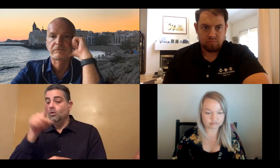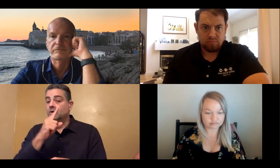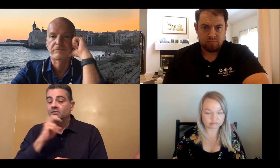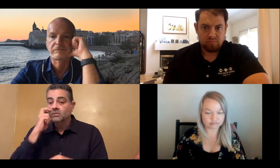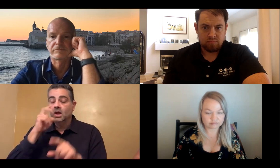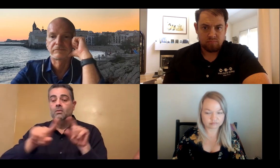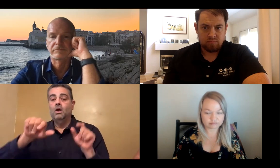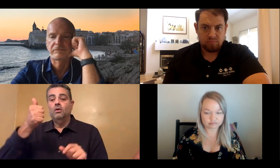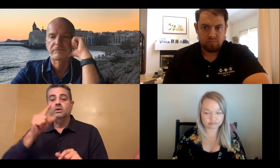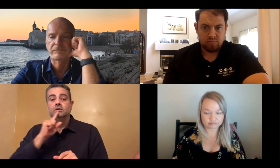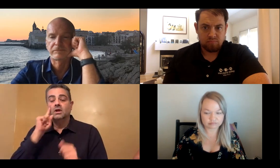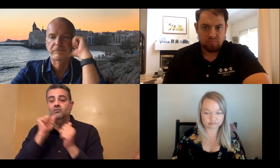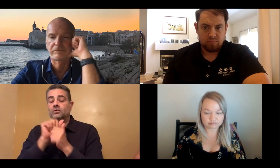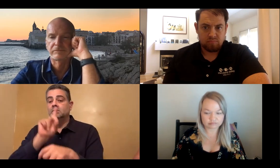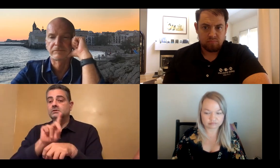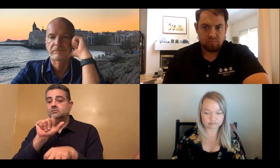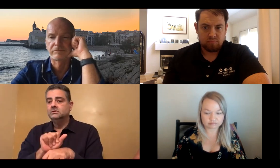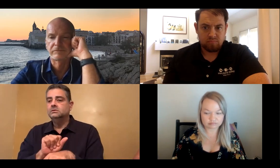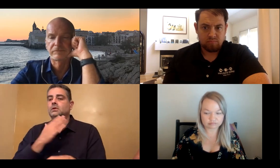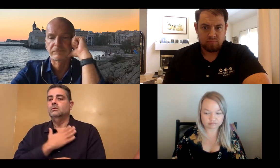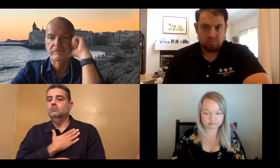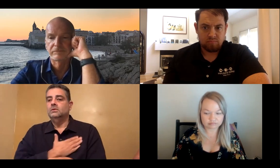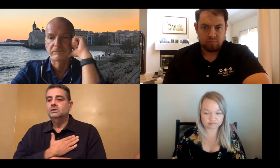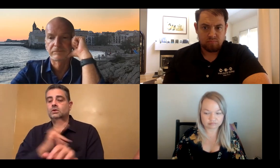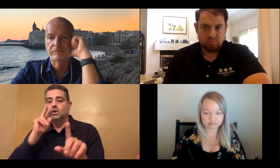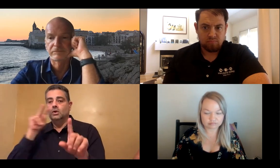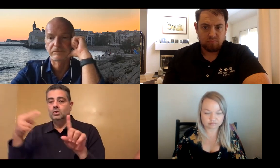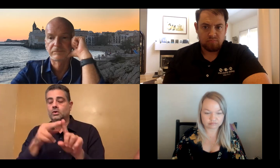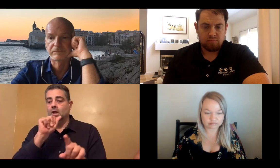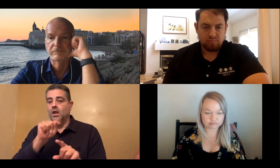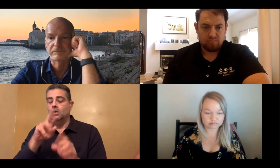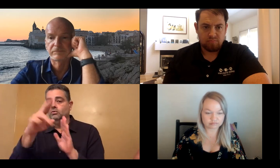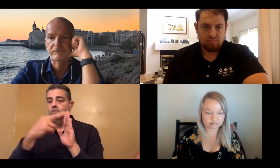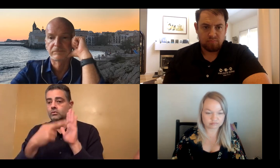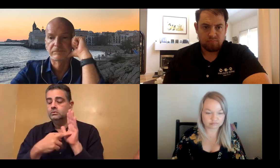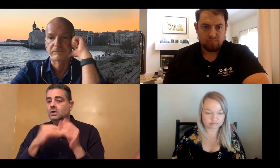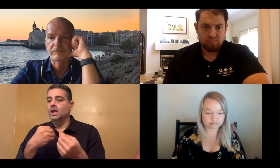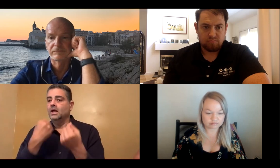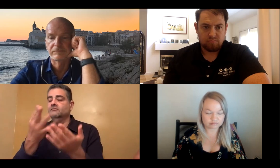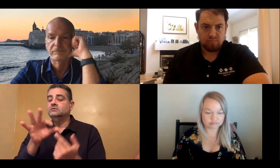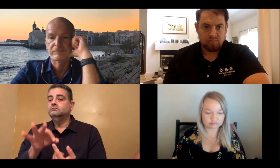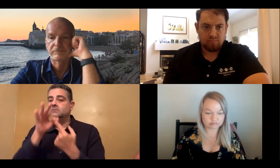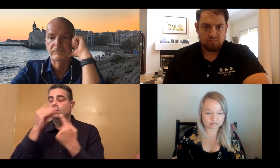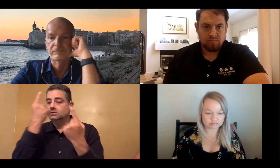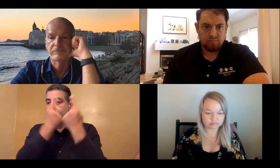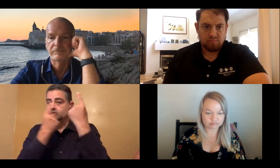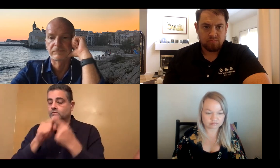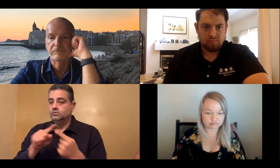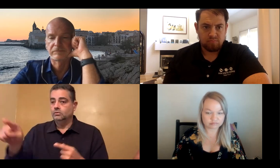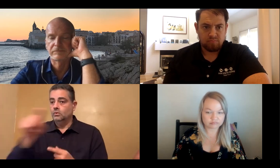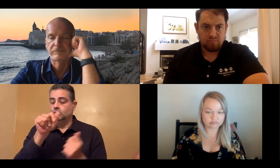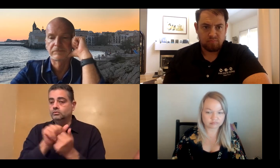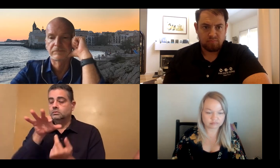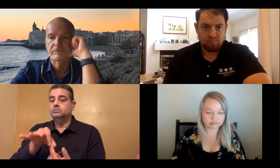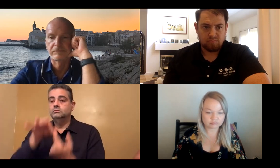state to better serve the community. Also for deaf people with other disabilities, please review your